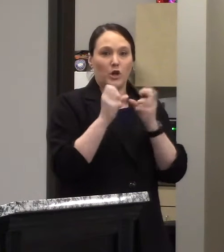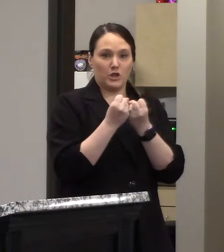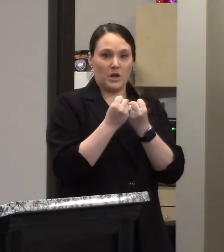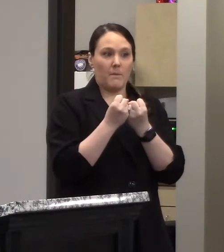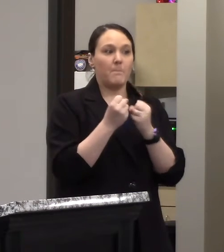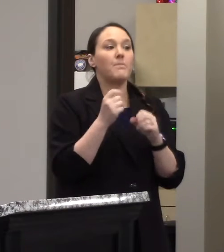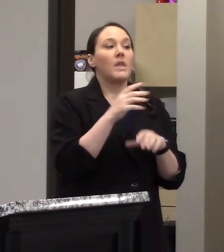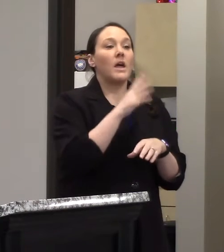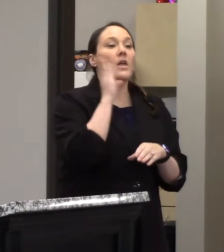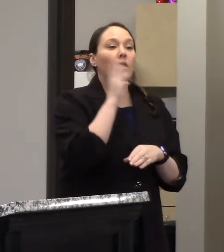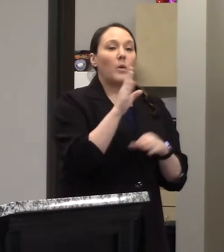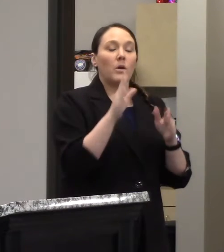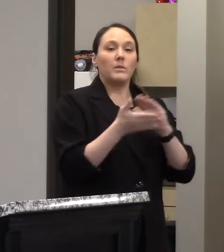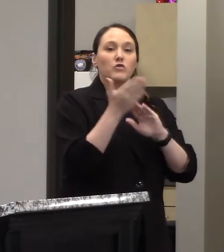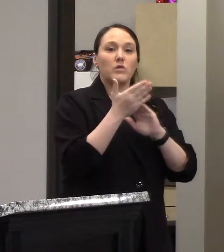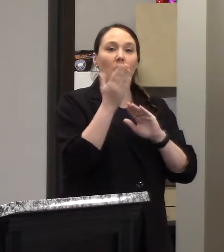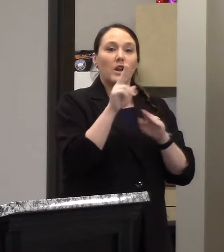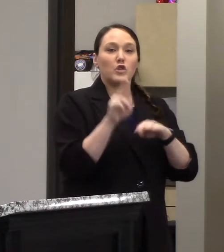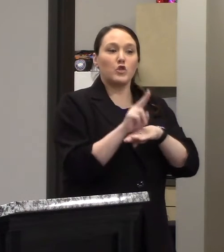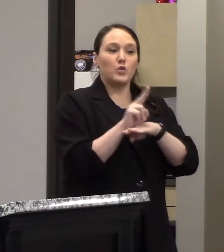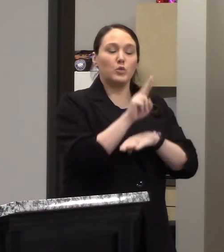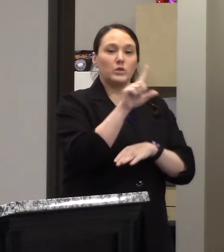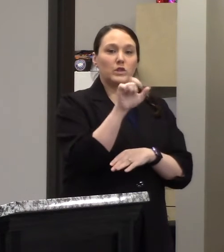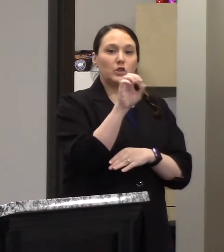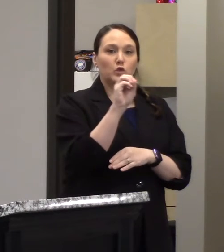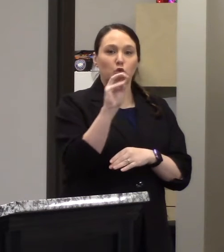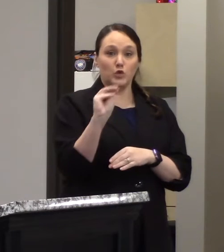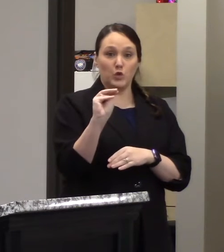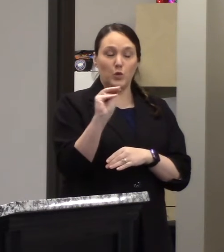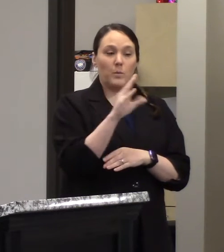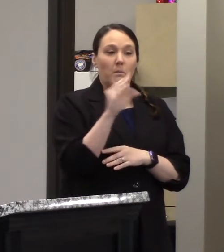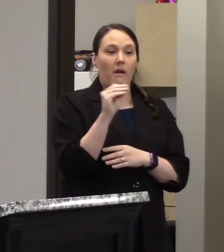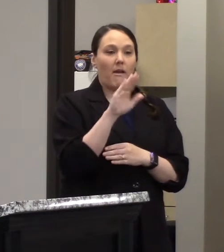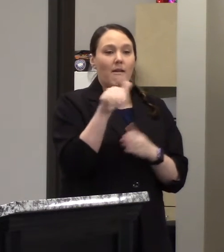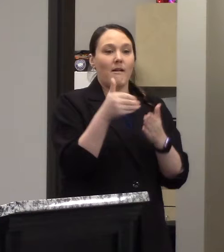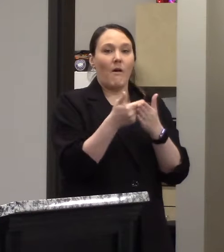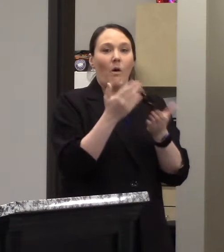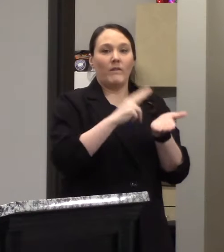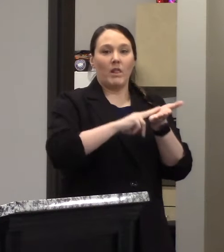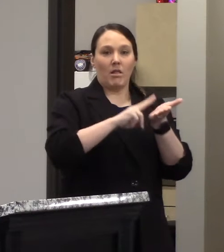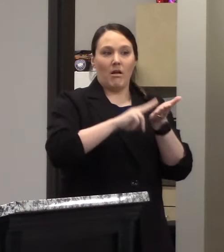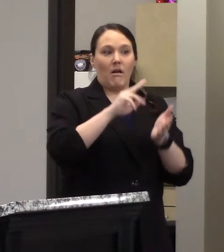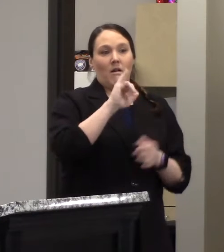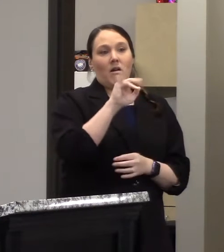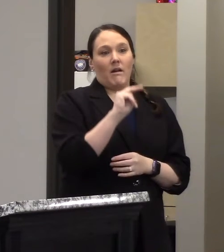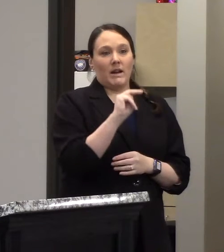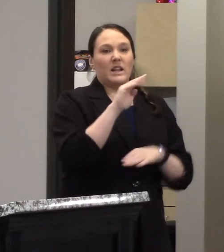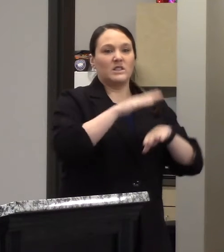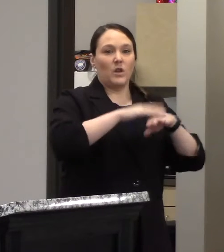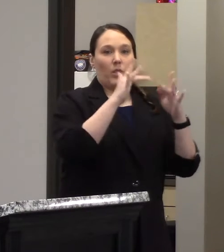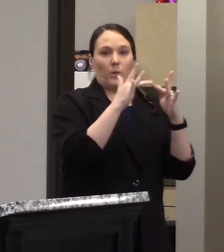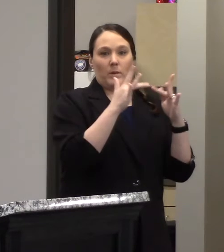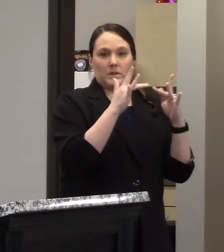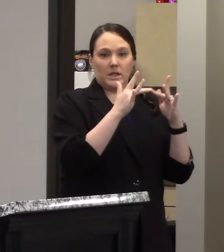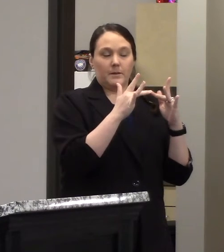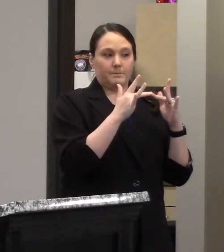conducted utilizing the zoom app and all the login information is on each respected website